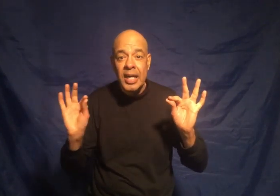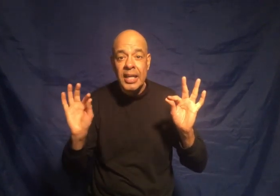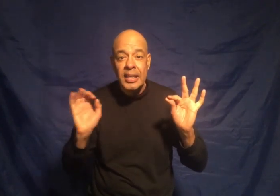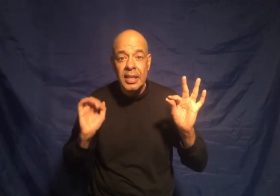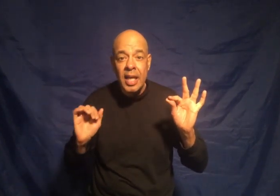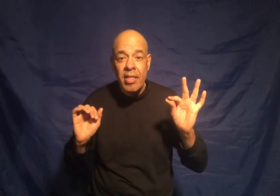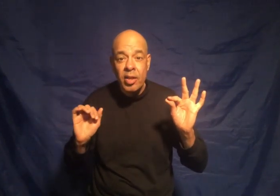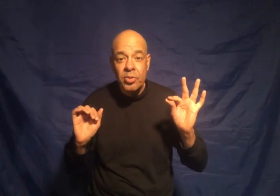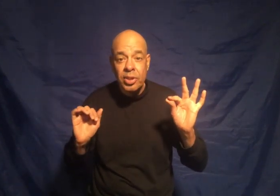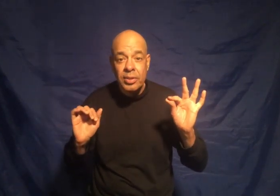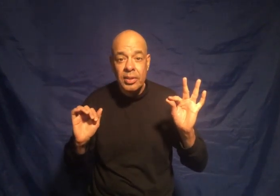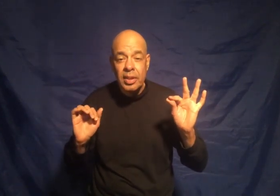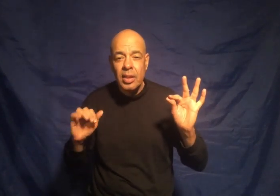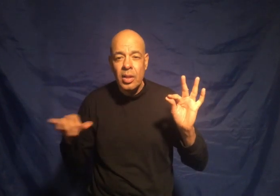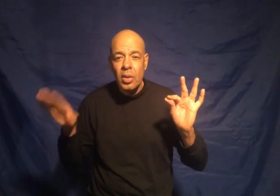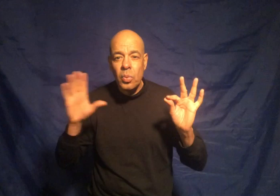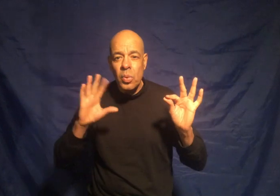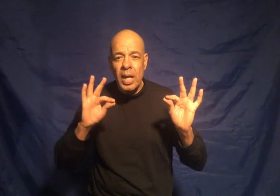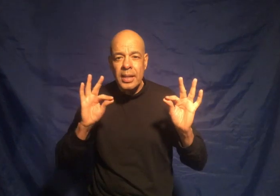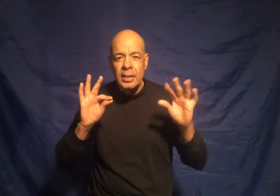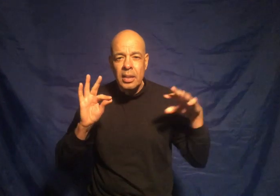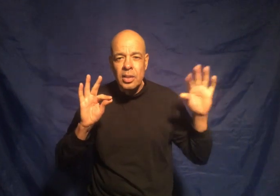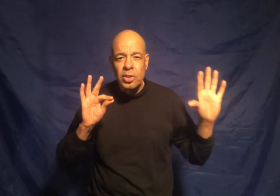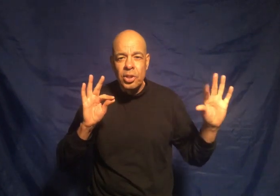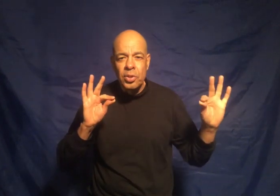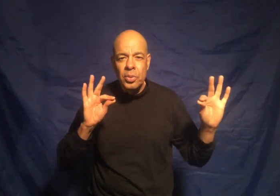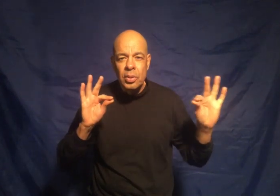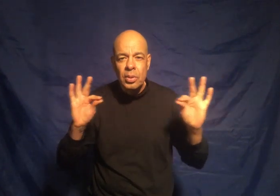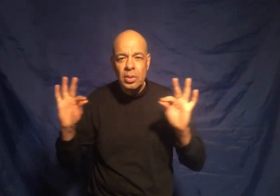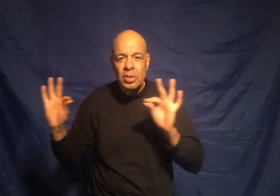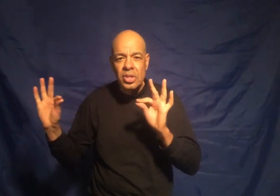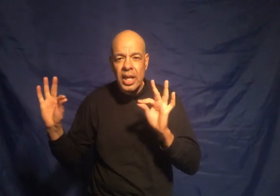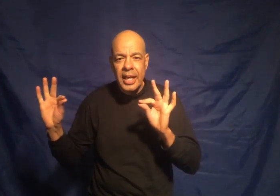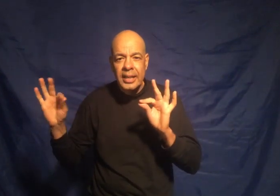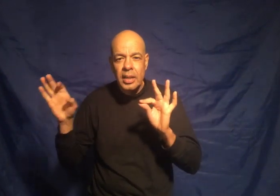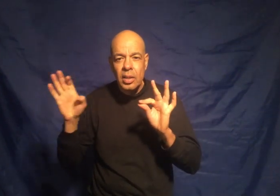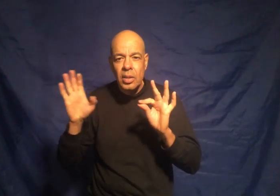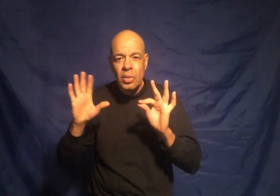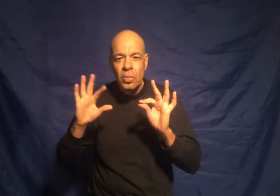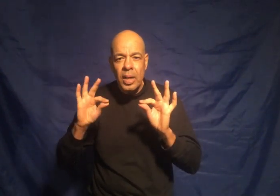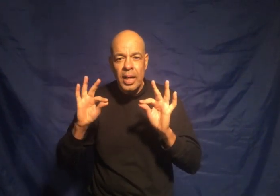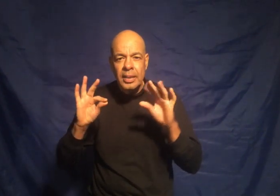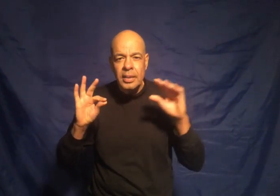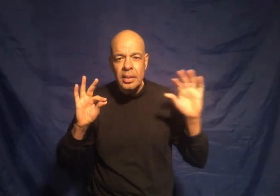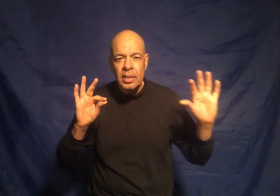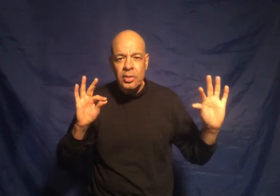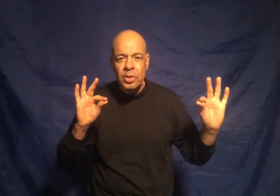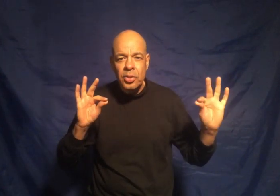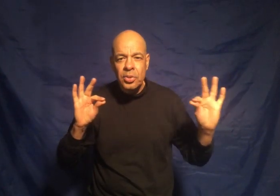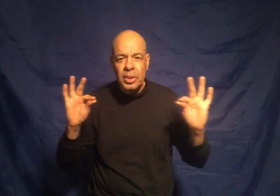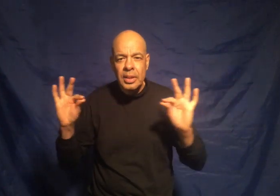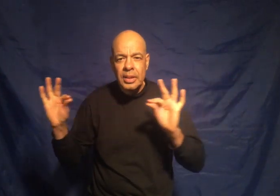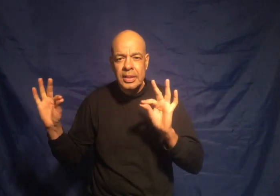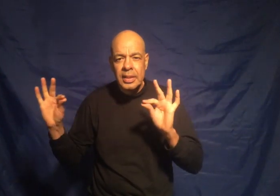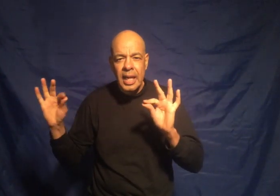the illusion one two slide one one two slide